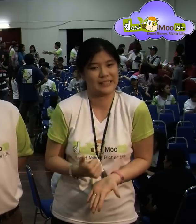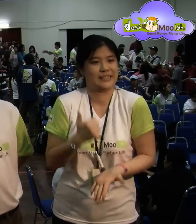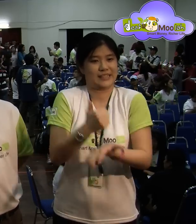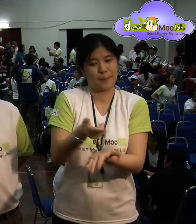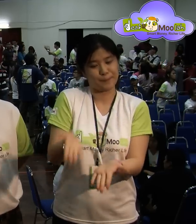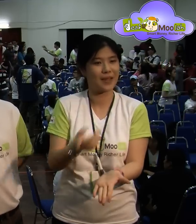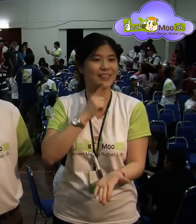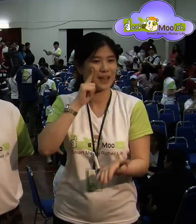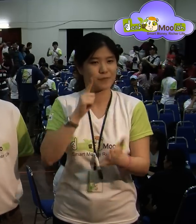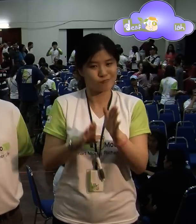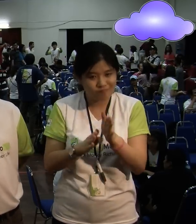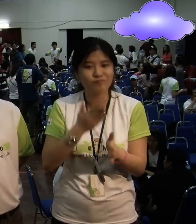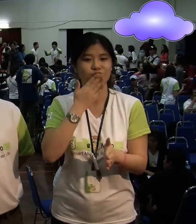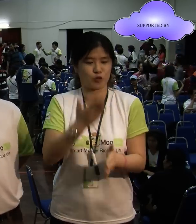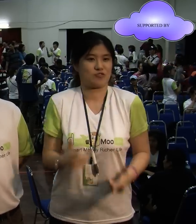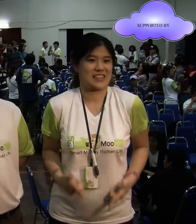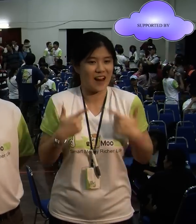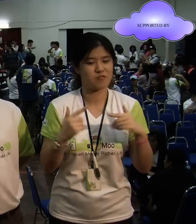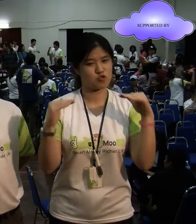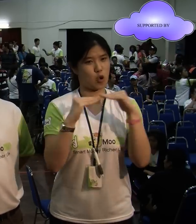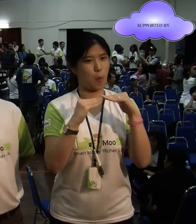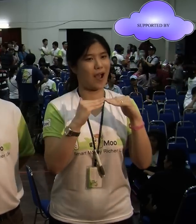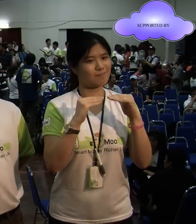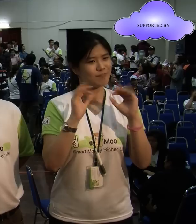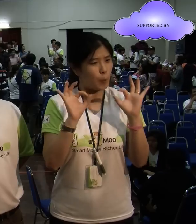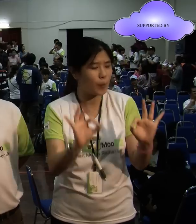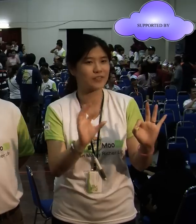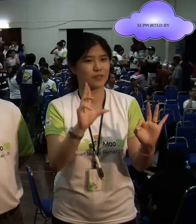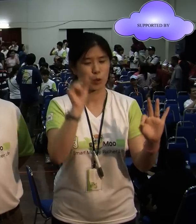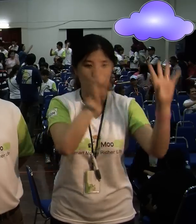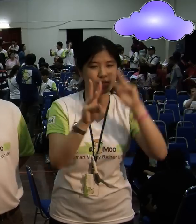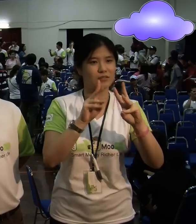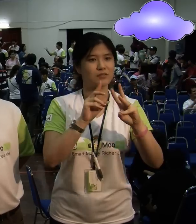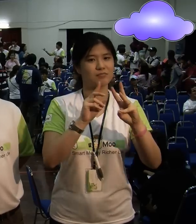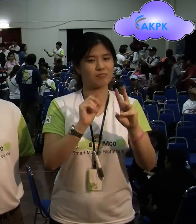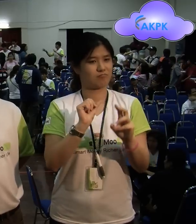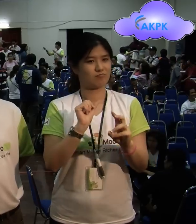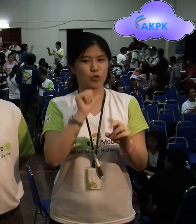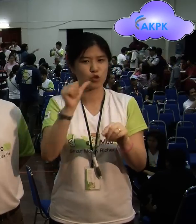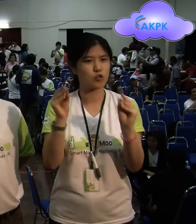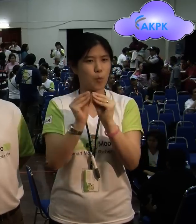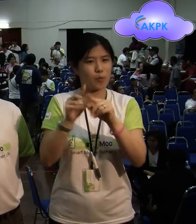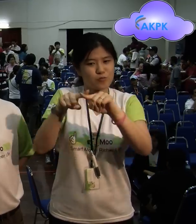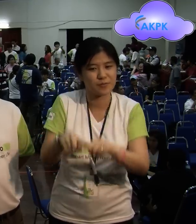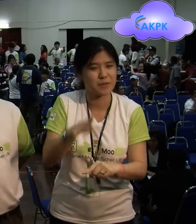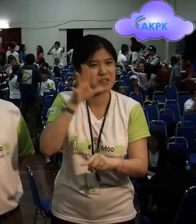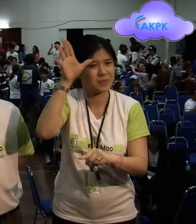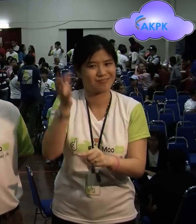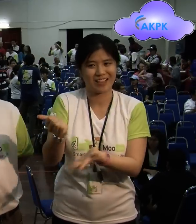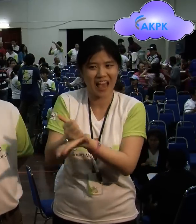That's why we help the deaf. So that they can improve their life, to be at par with other people, and not have to worry about things. They don't need to